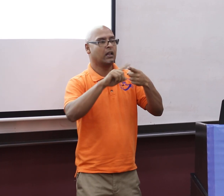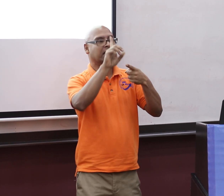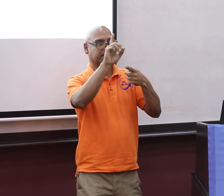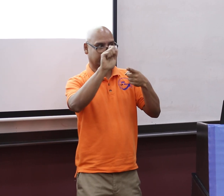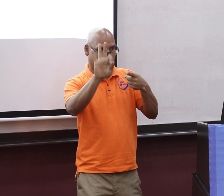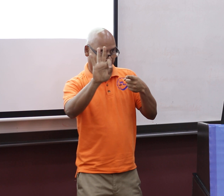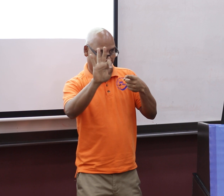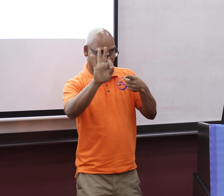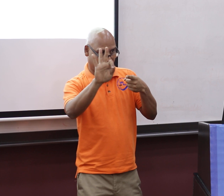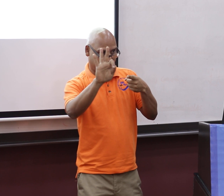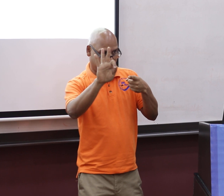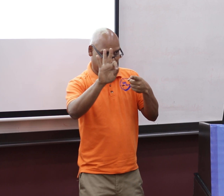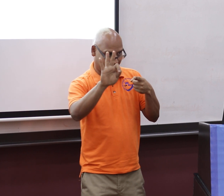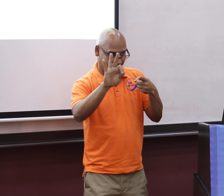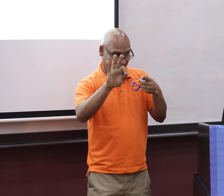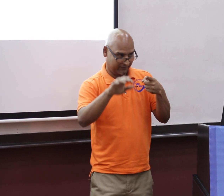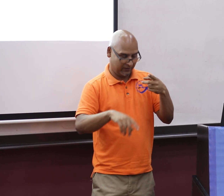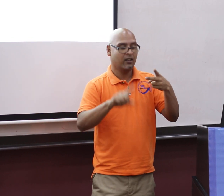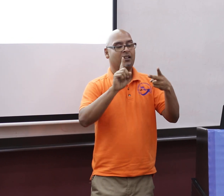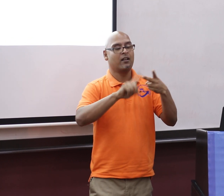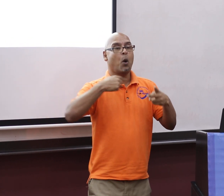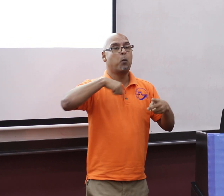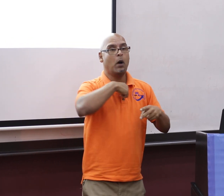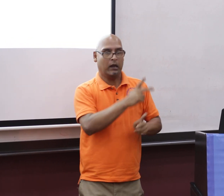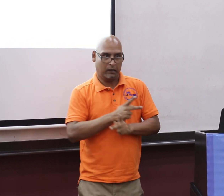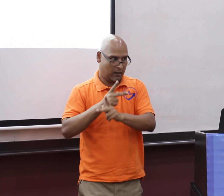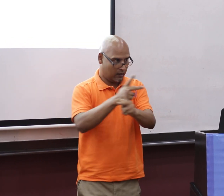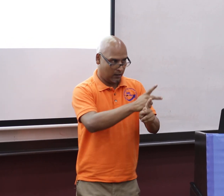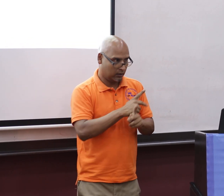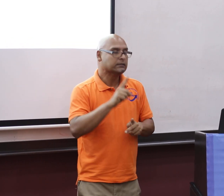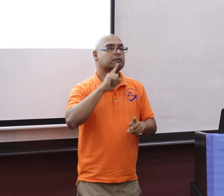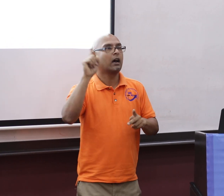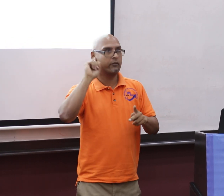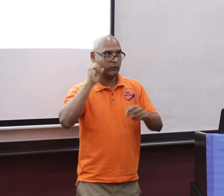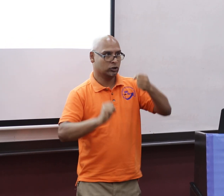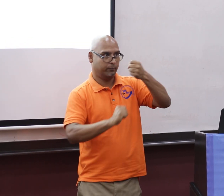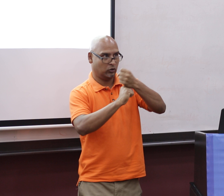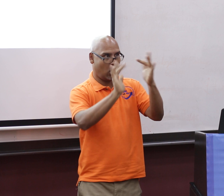I'm a member of several organisations, the Deaf Empowerment and Advancement Foundation, We Care Deaf Support Network,